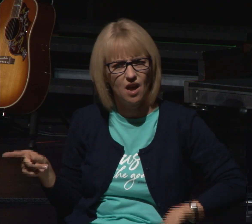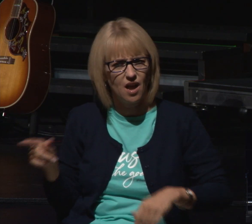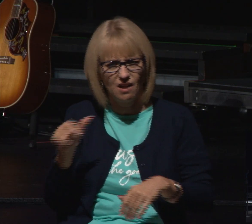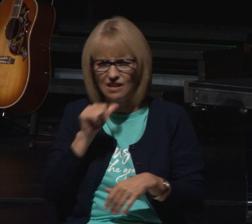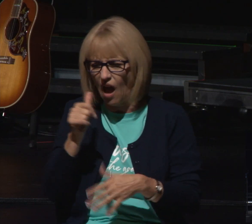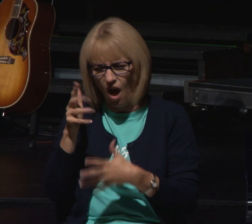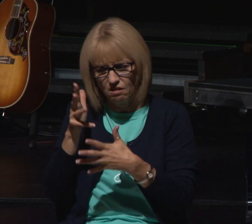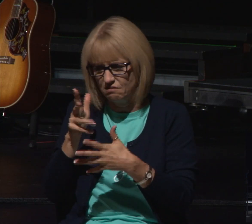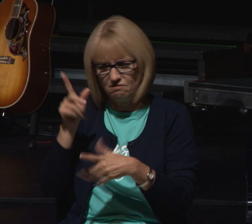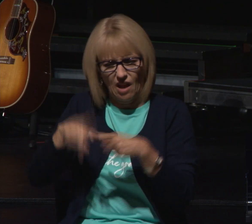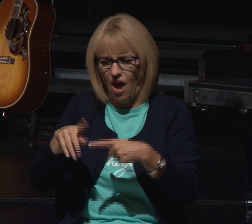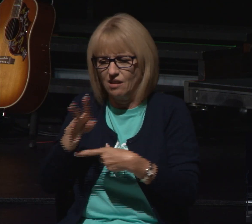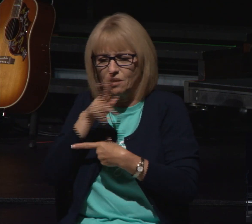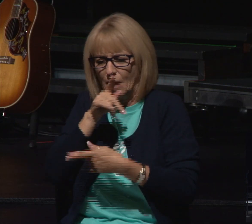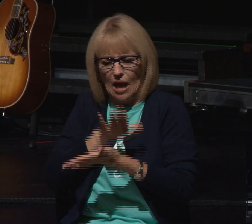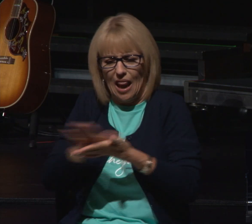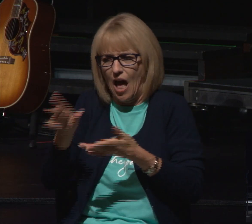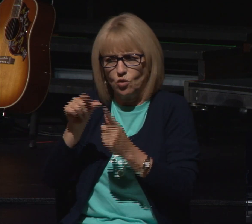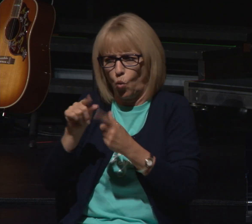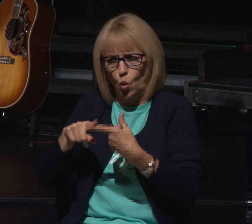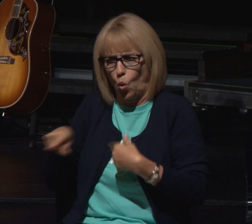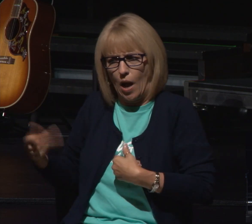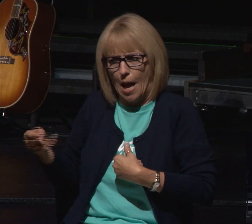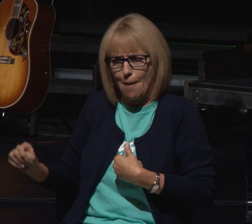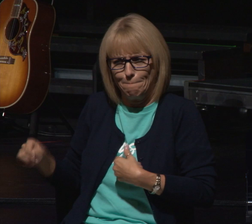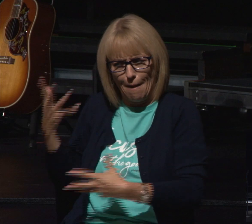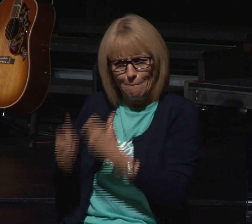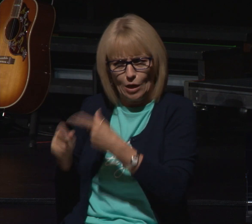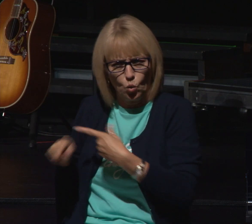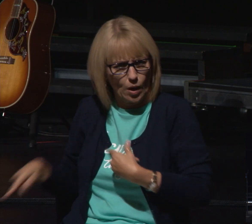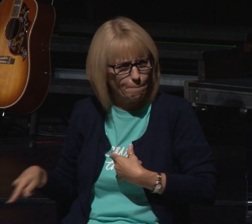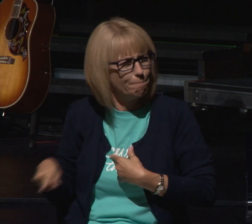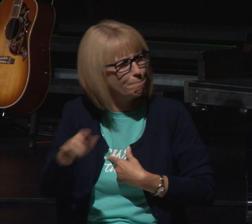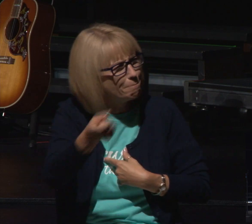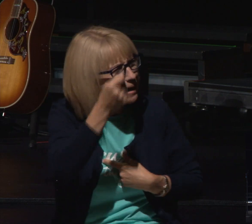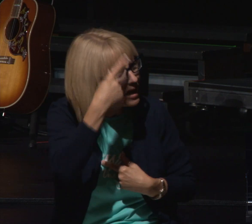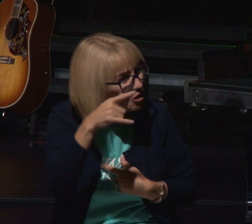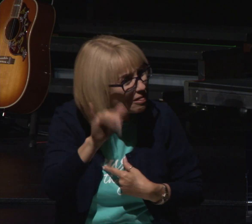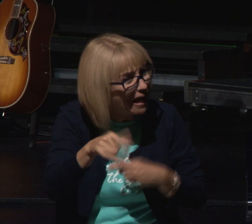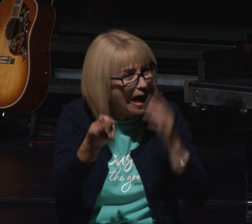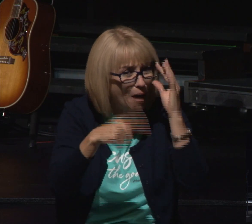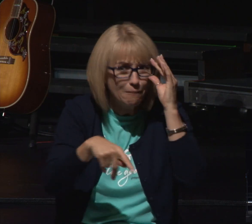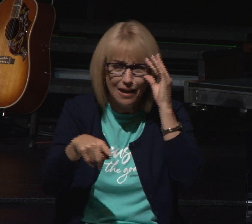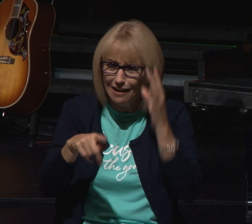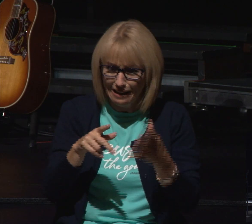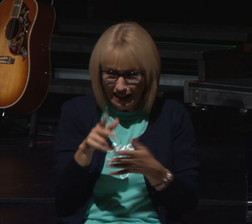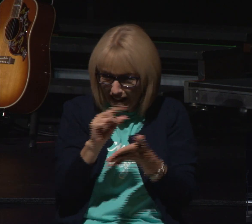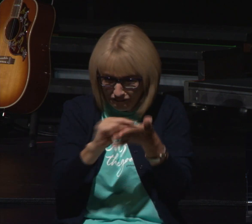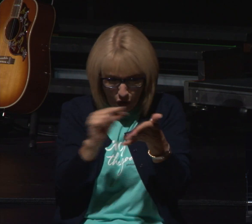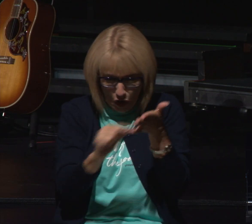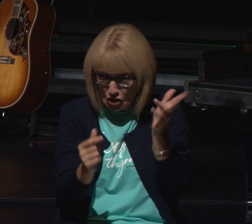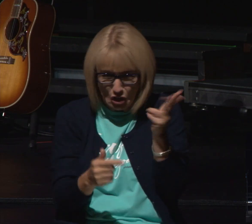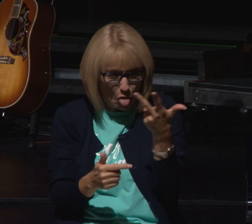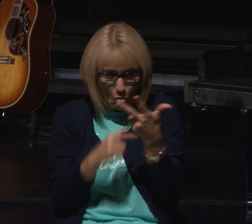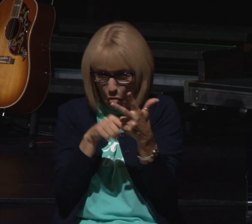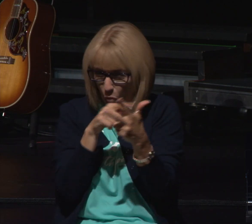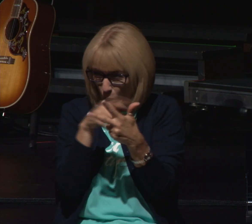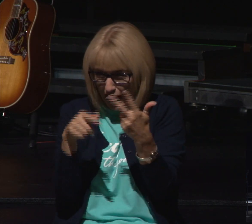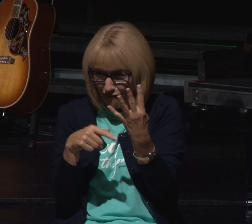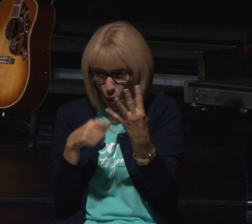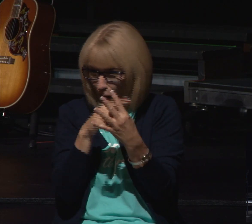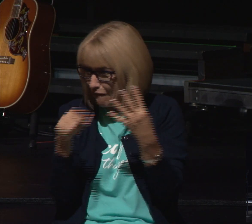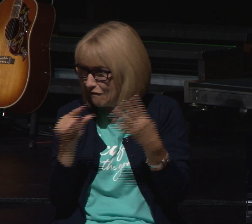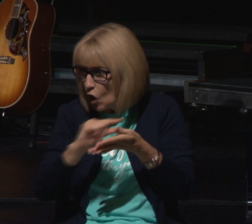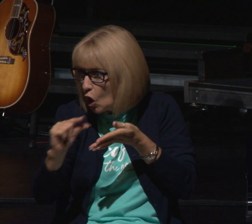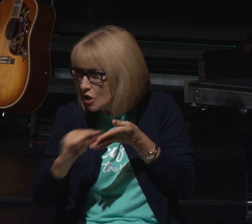a kind word to him so you have this mess this setting just those few verses it tells us that this hero